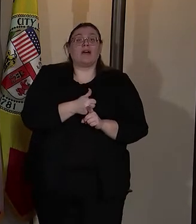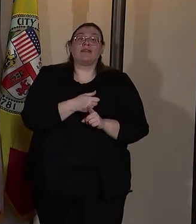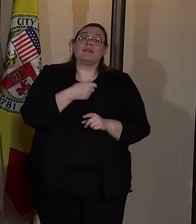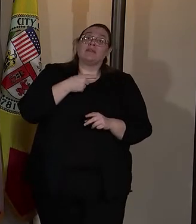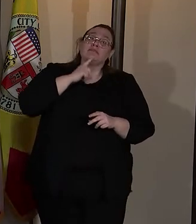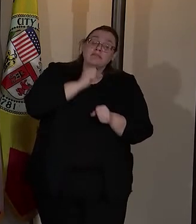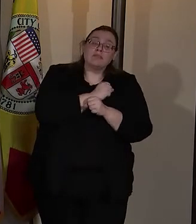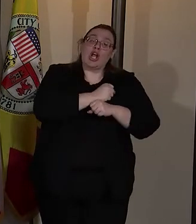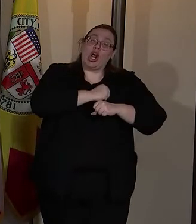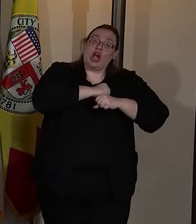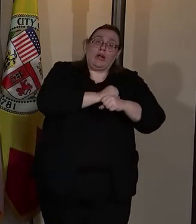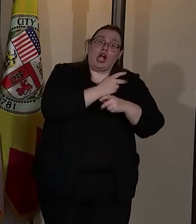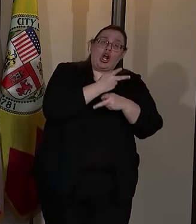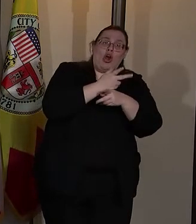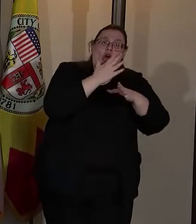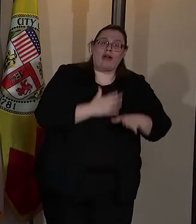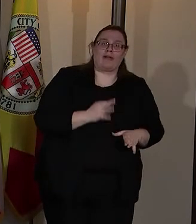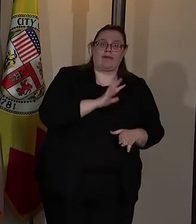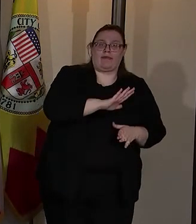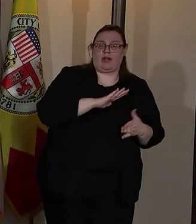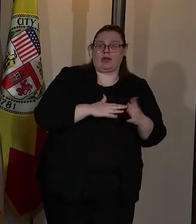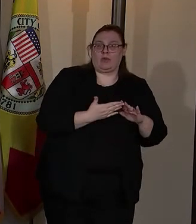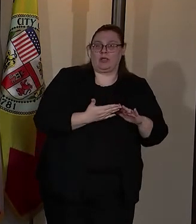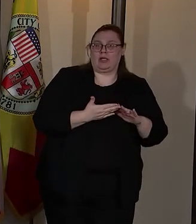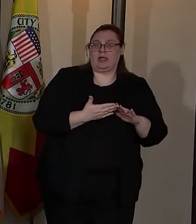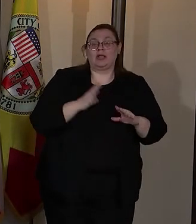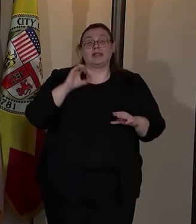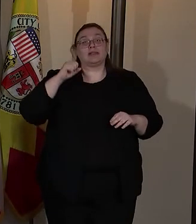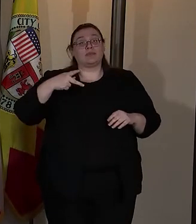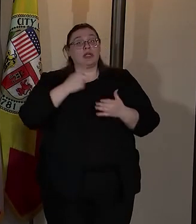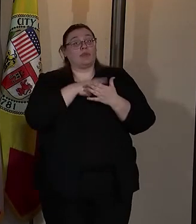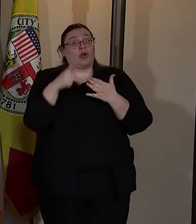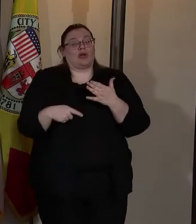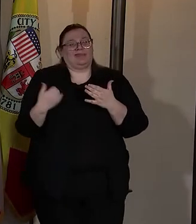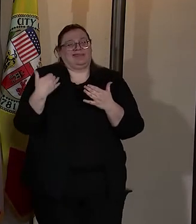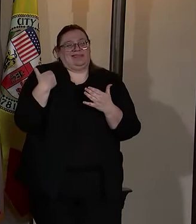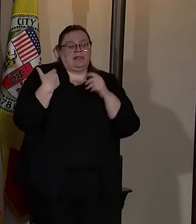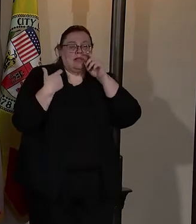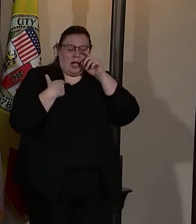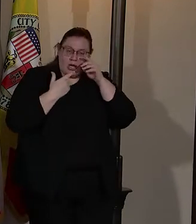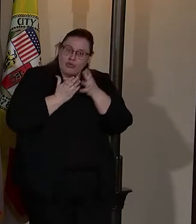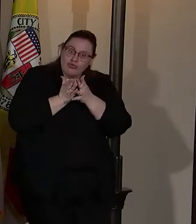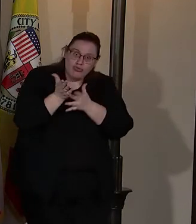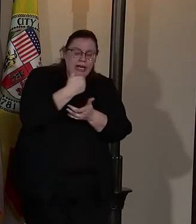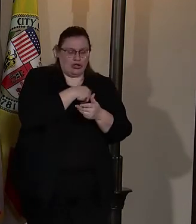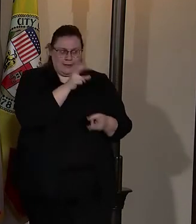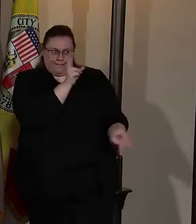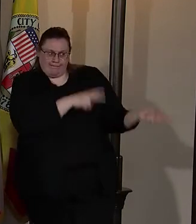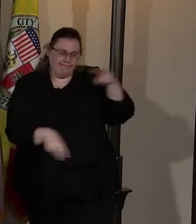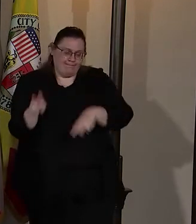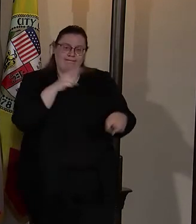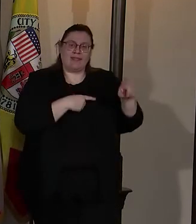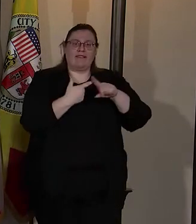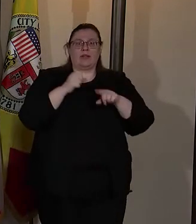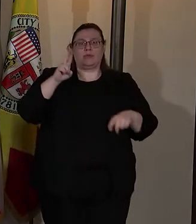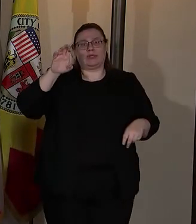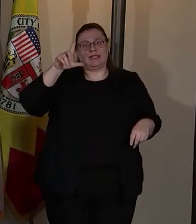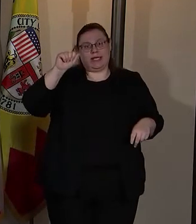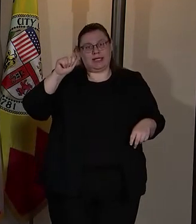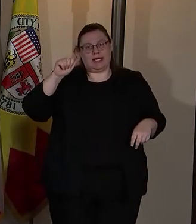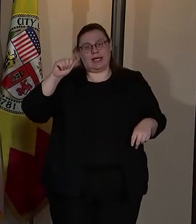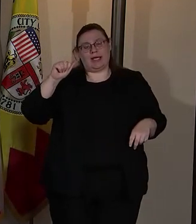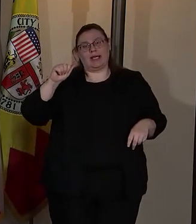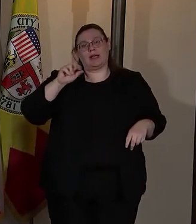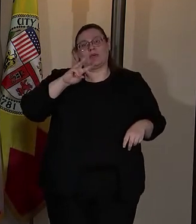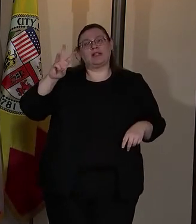of their communities. The CSP program recently underwent a rigorous evaluation from the UCLA Lesken